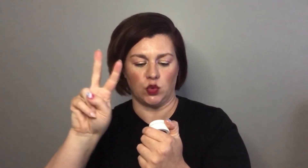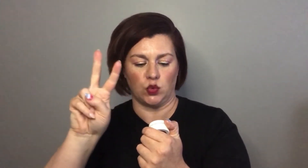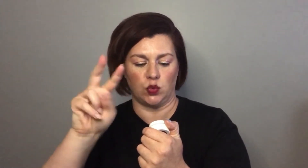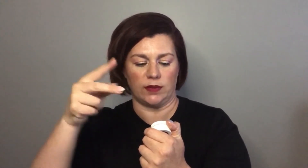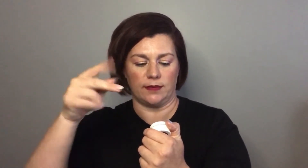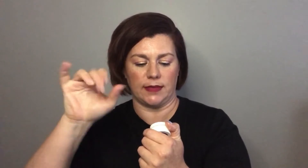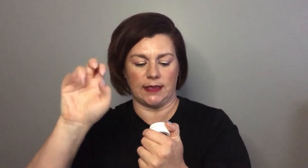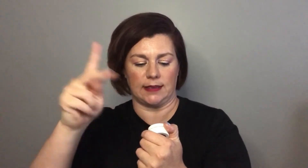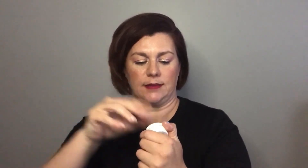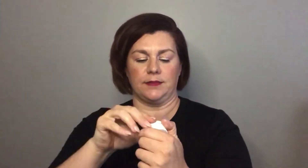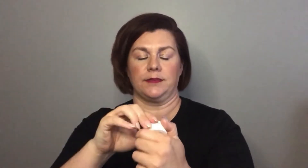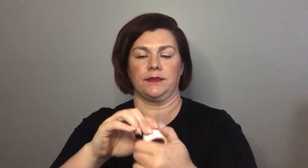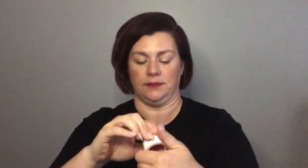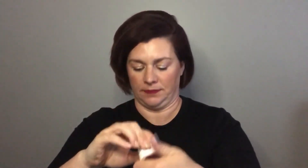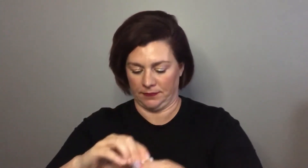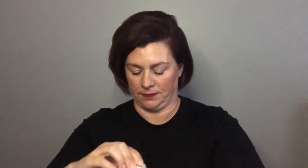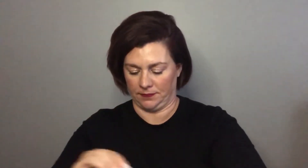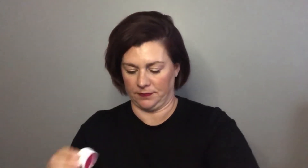slave to pink